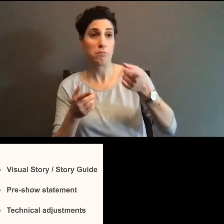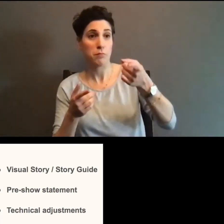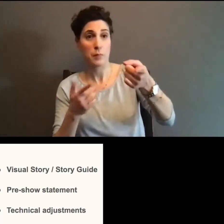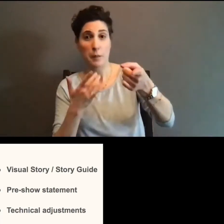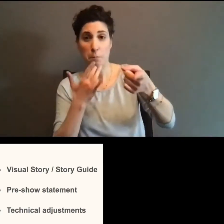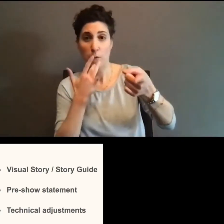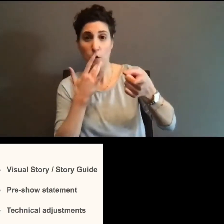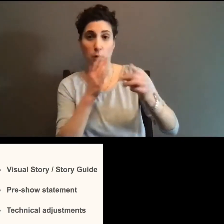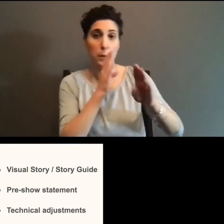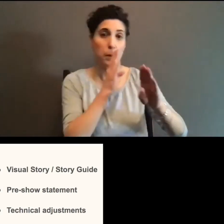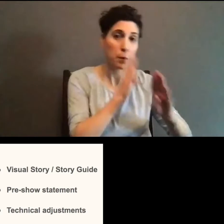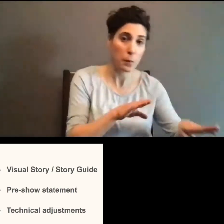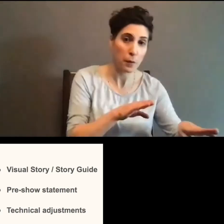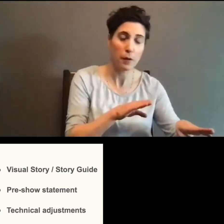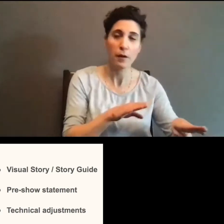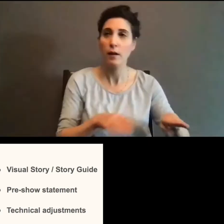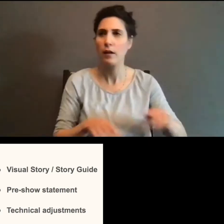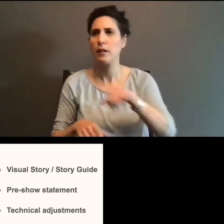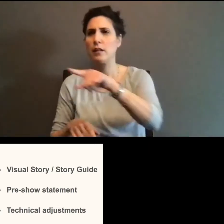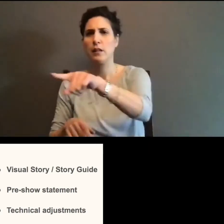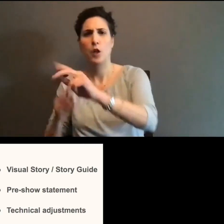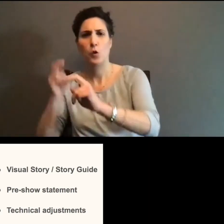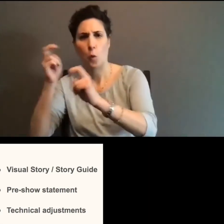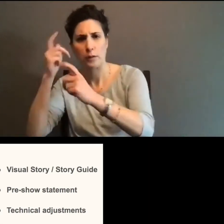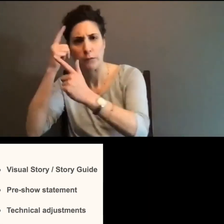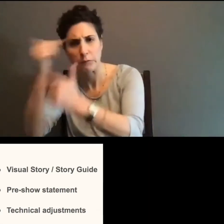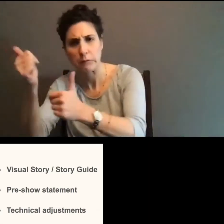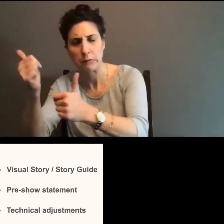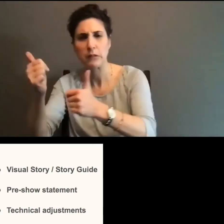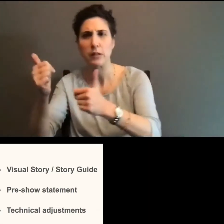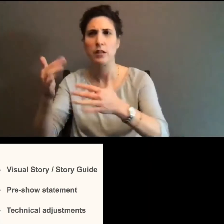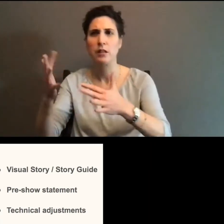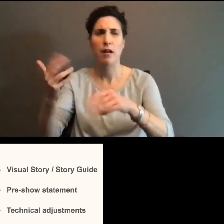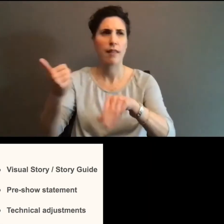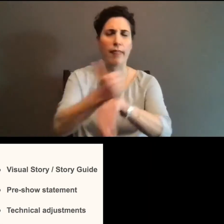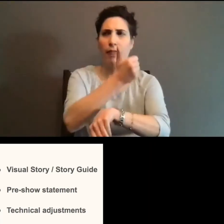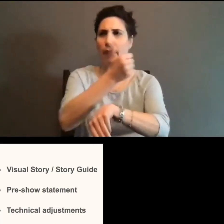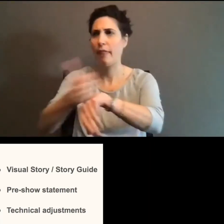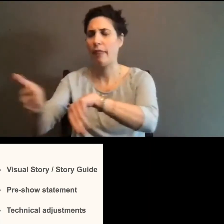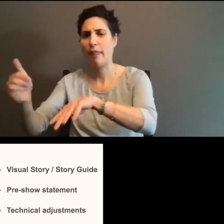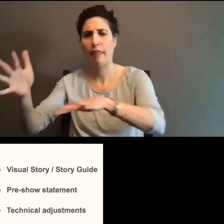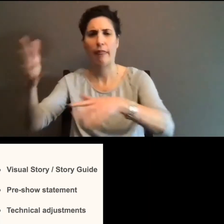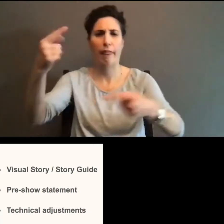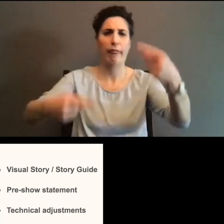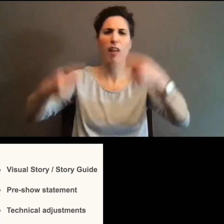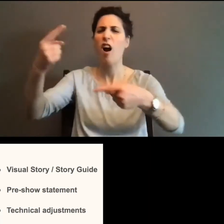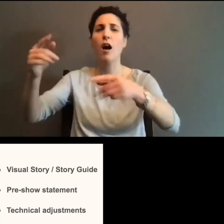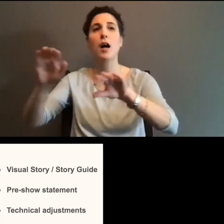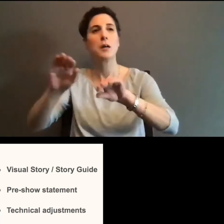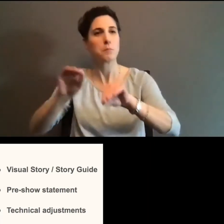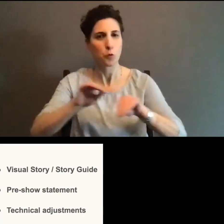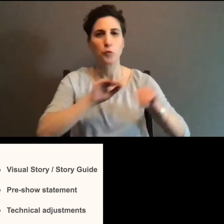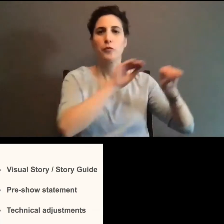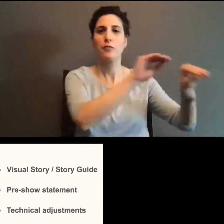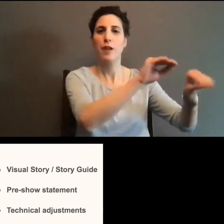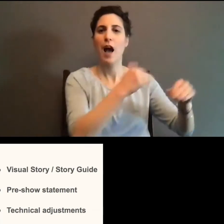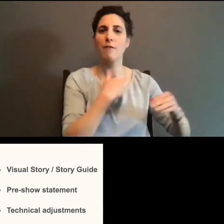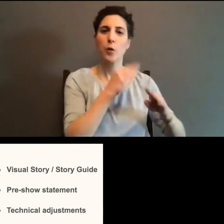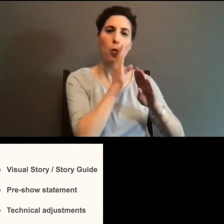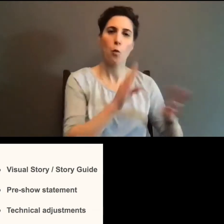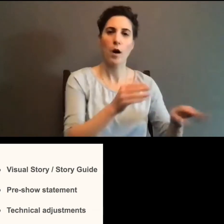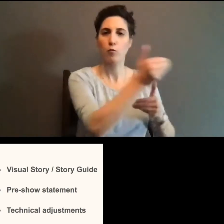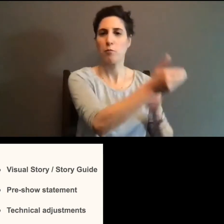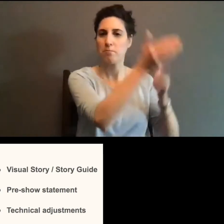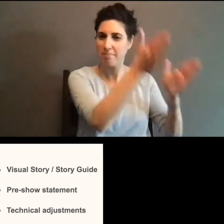can make noise freely. It should, you know, so instead of shaming that, just having another space, another option. Um,